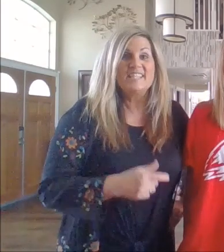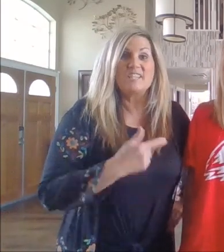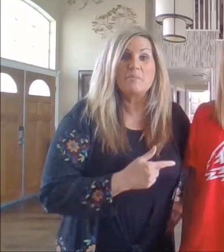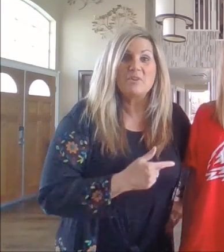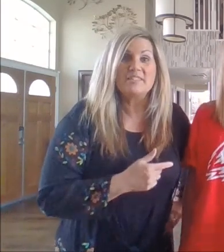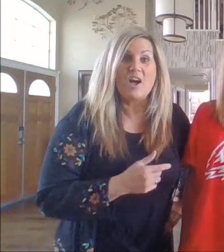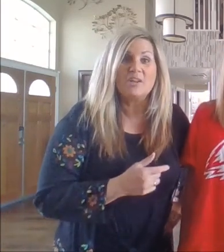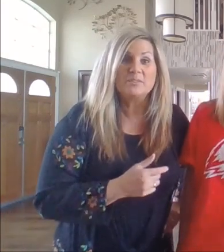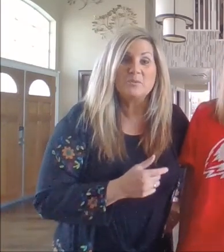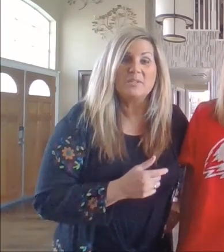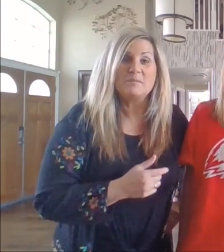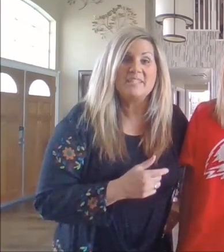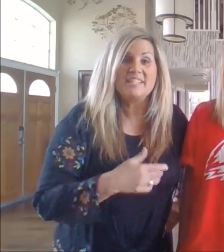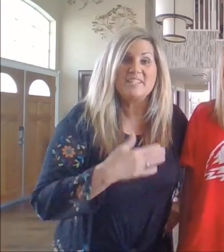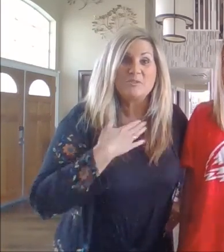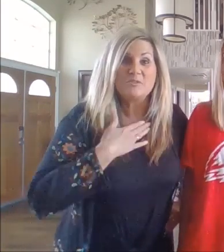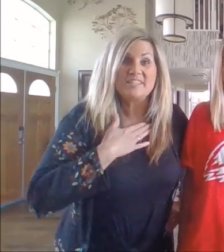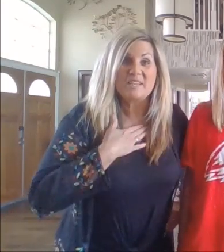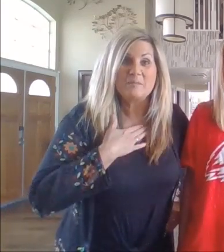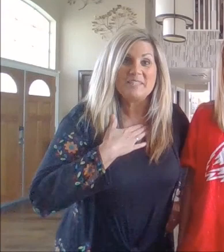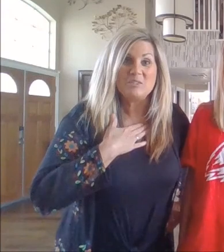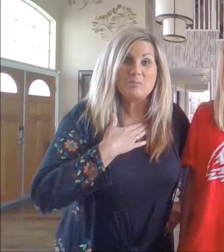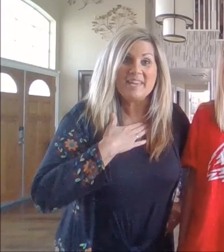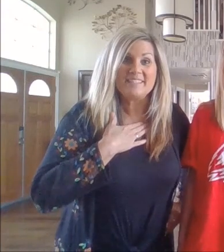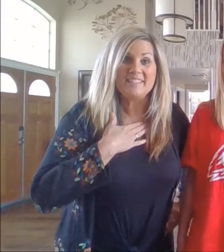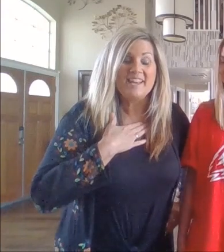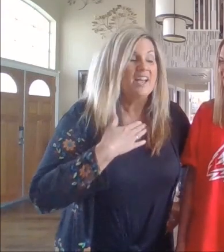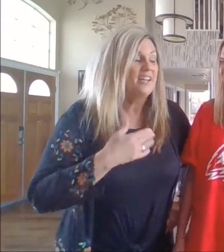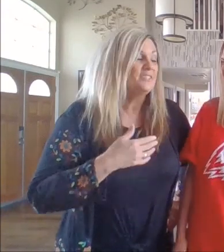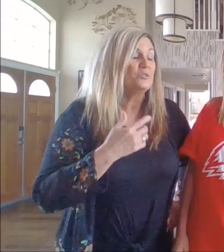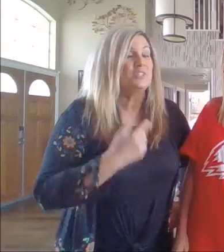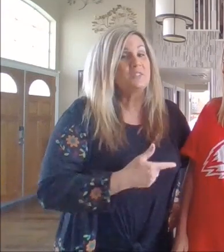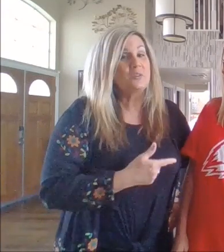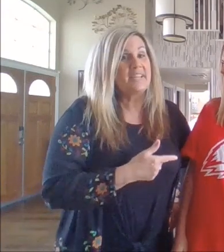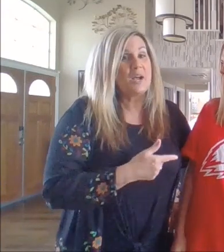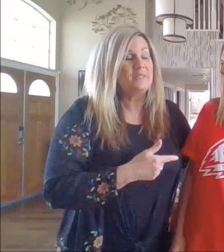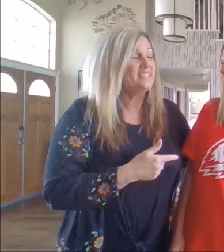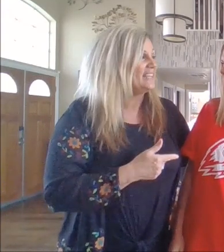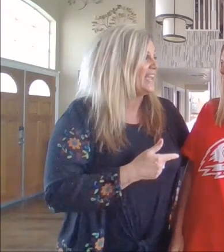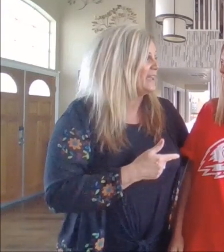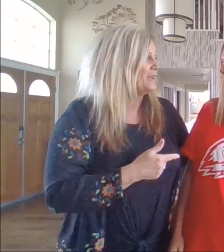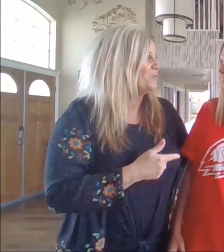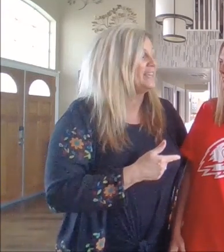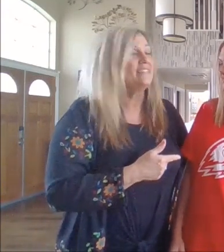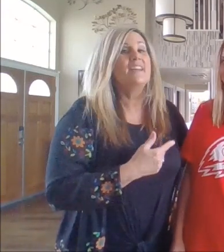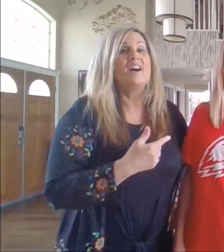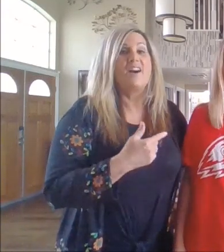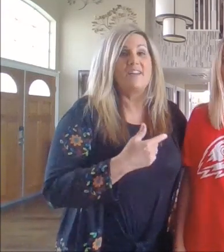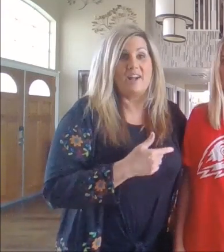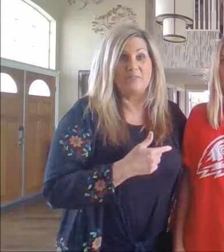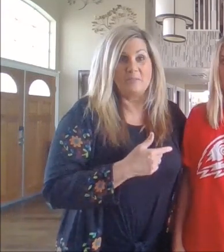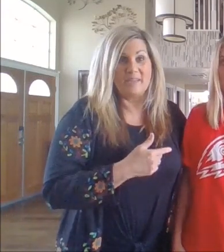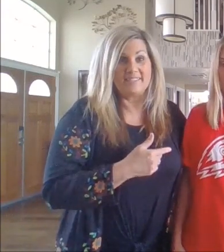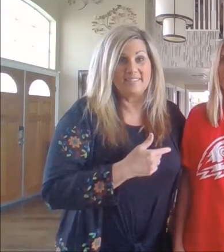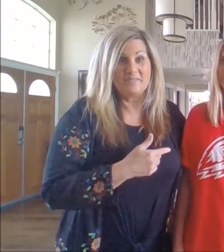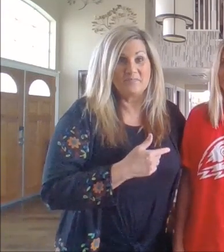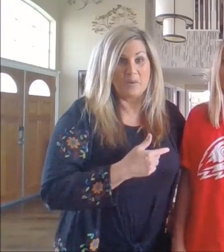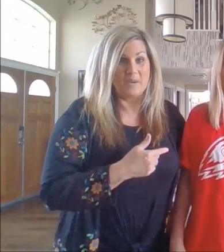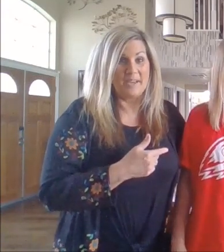Summer is also going to be a teacher, just like Mrs. Schmidt, so she's going to help me today with our alphabet. Okay?